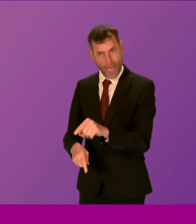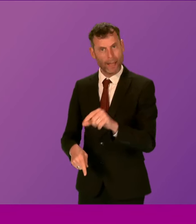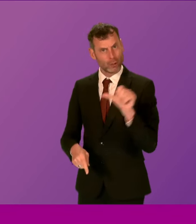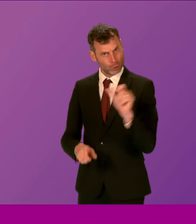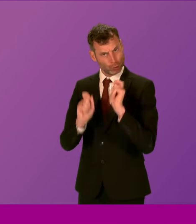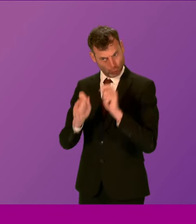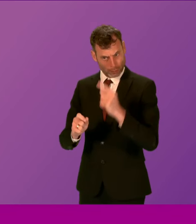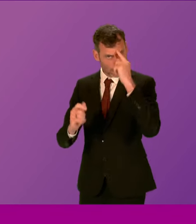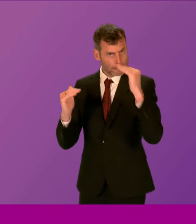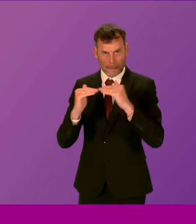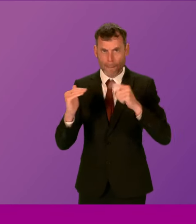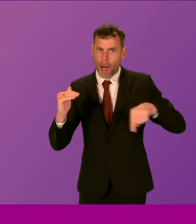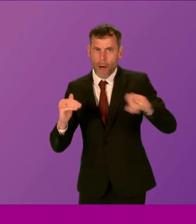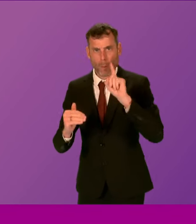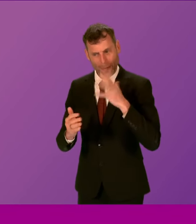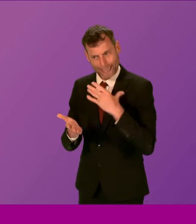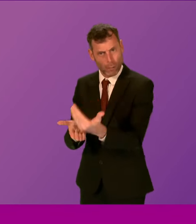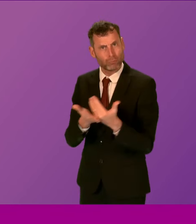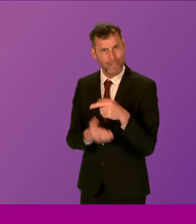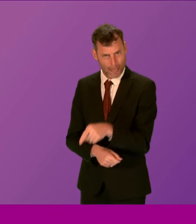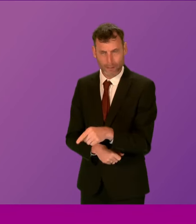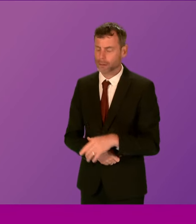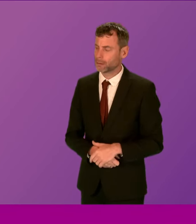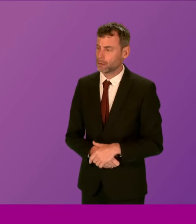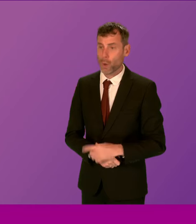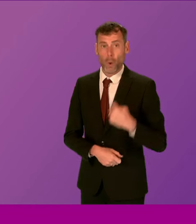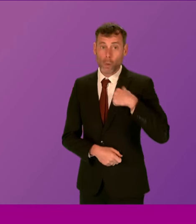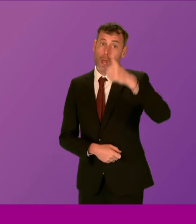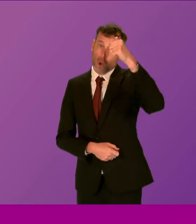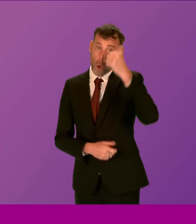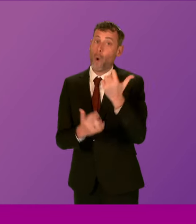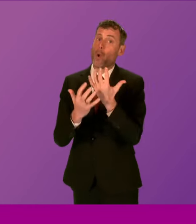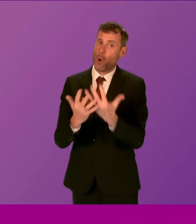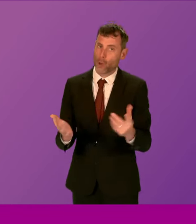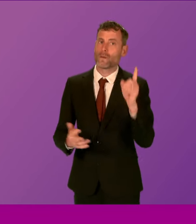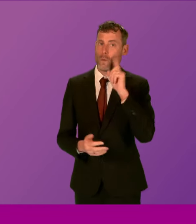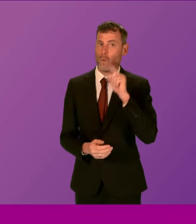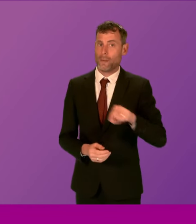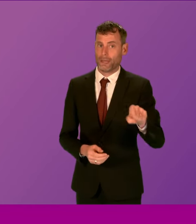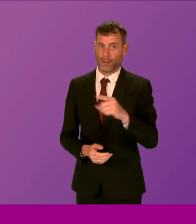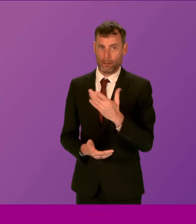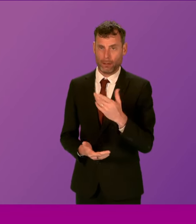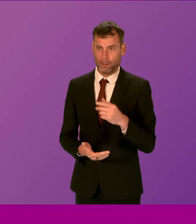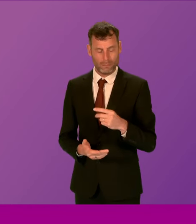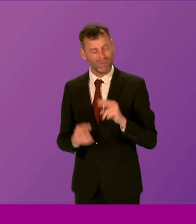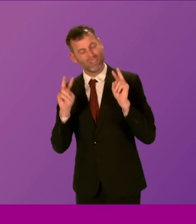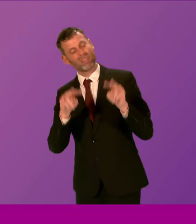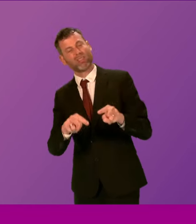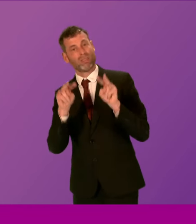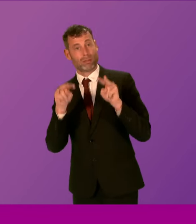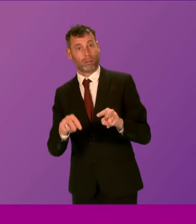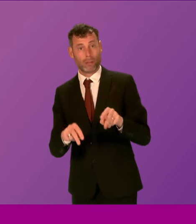know this culture leaves victims unprotected and cost lives. So as a previous Justice Secretary, and now as First Minister,